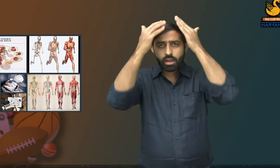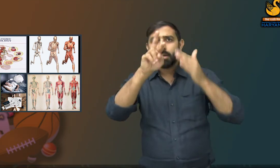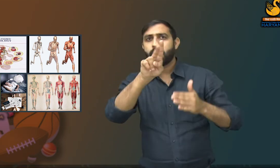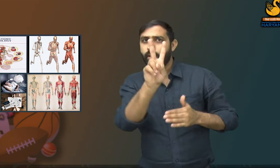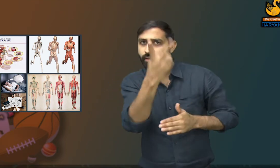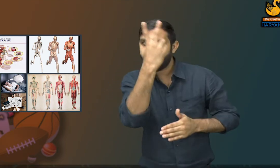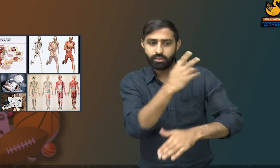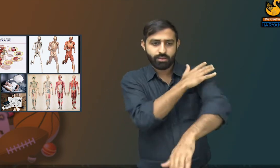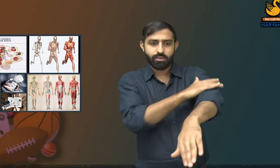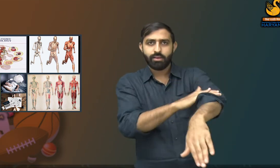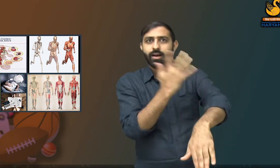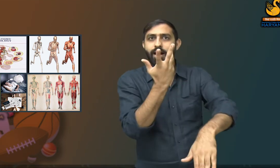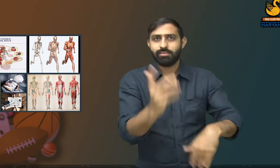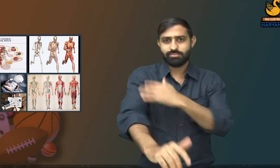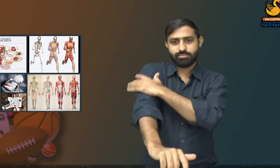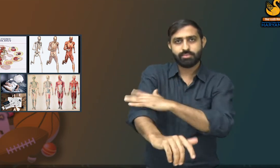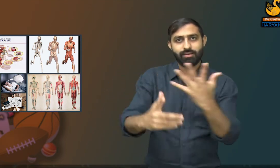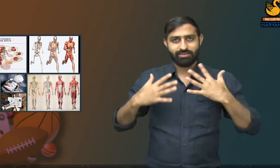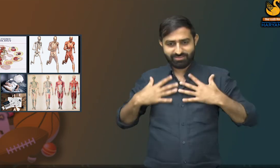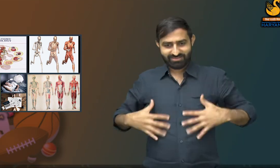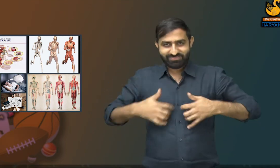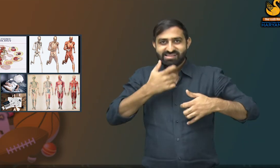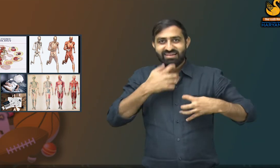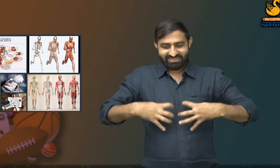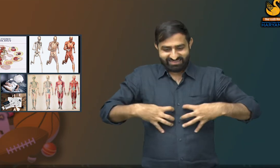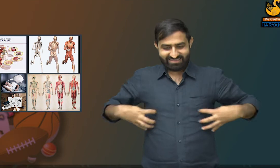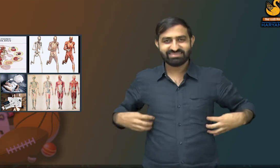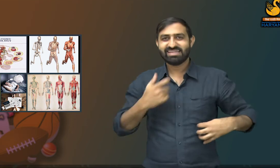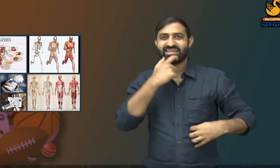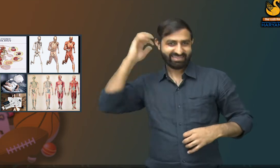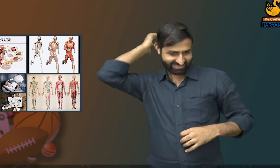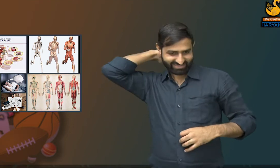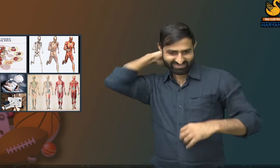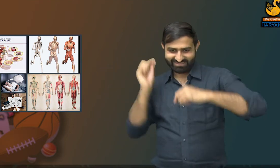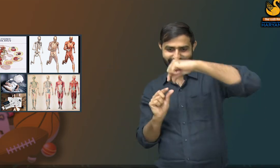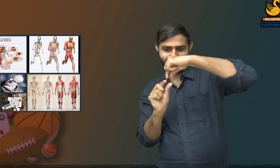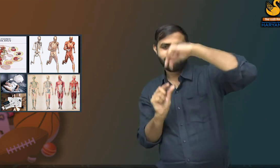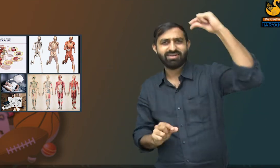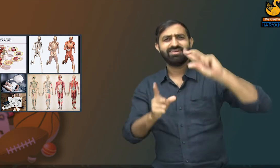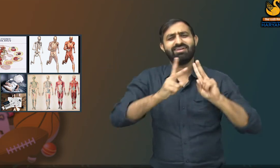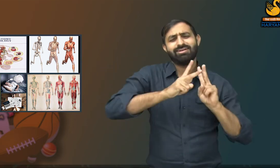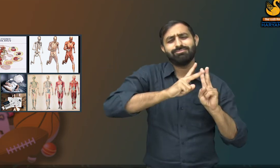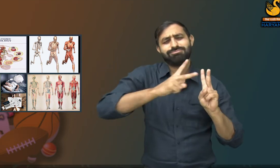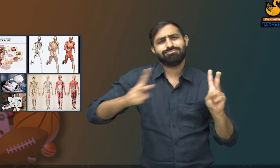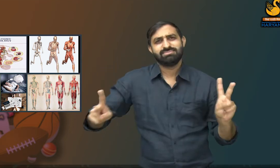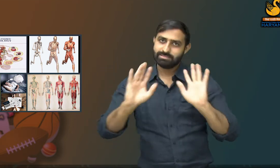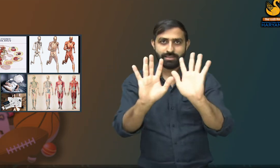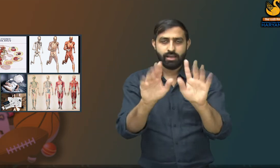organs and all function differently like brain, hands, lungs, backbone and many other.